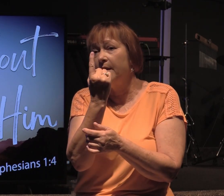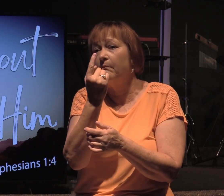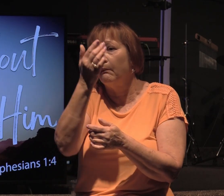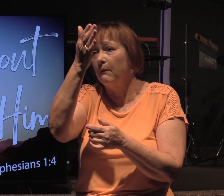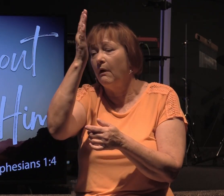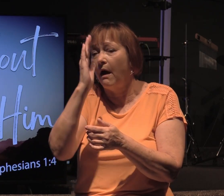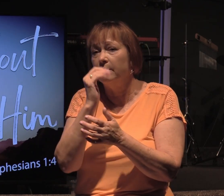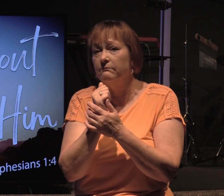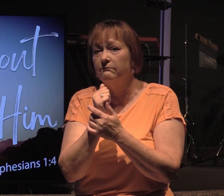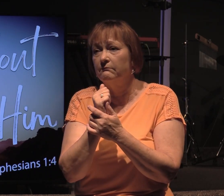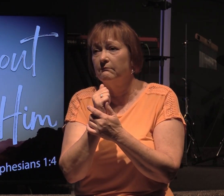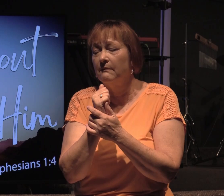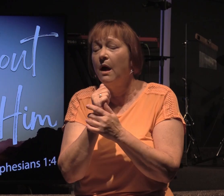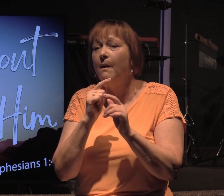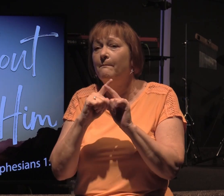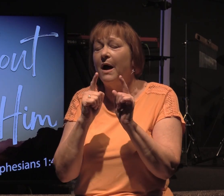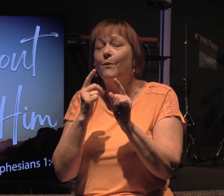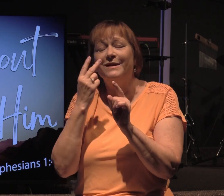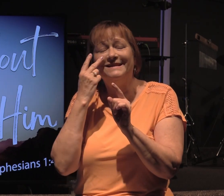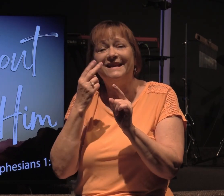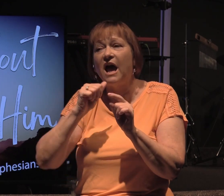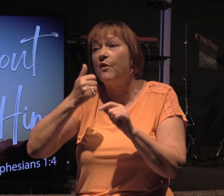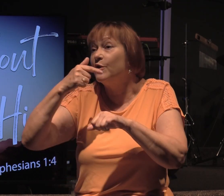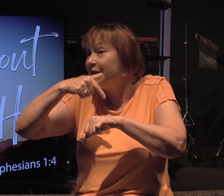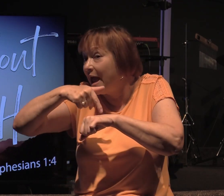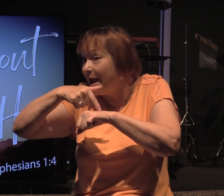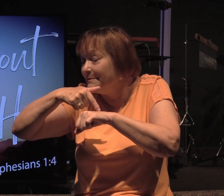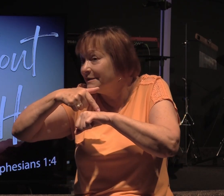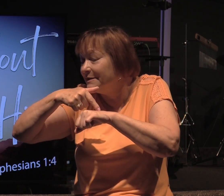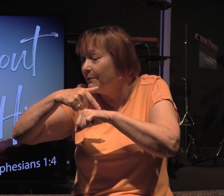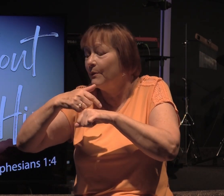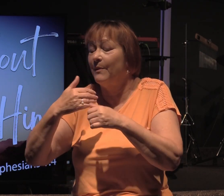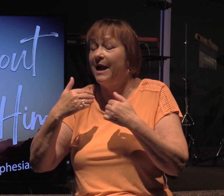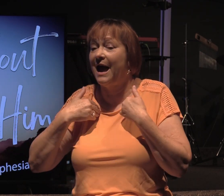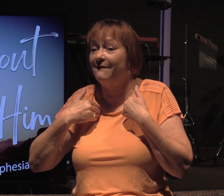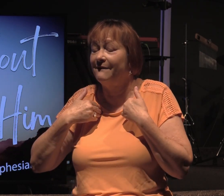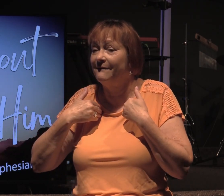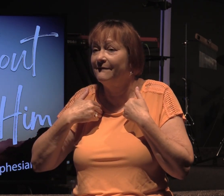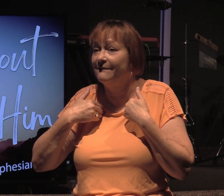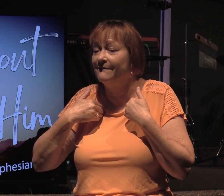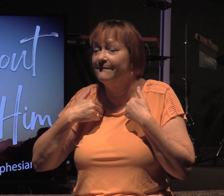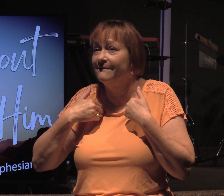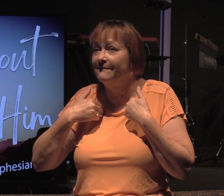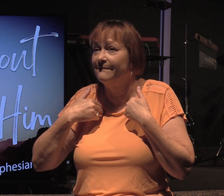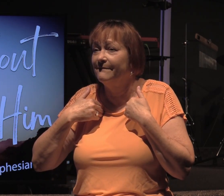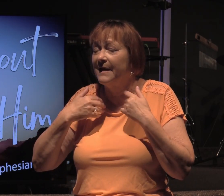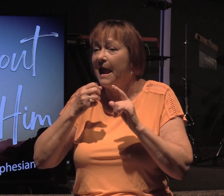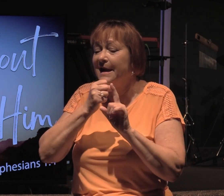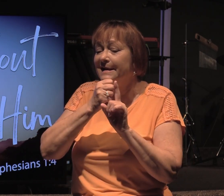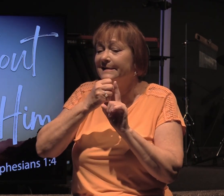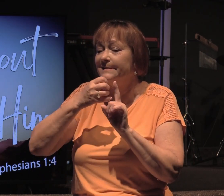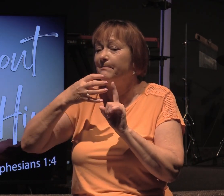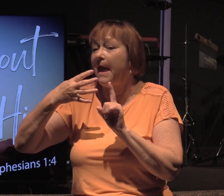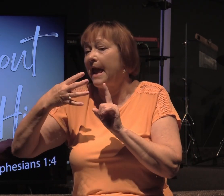God. And yet we come across other times where we have an expanded